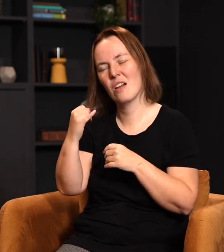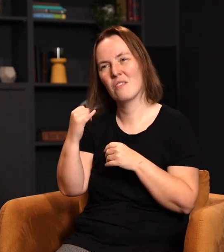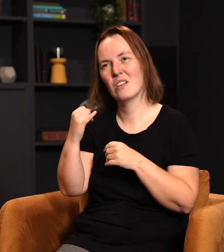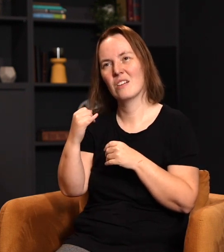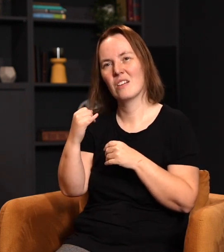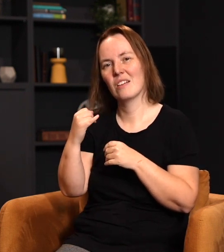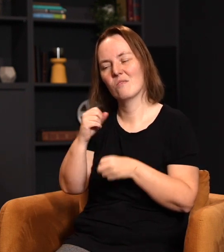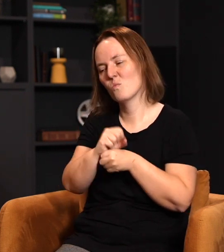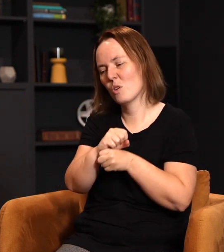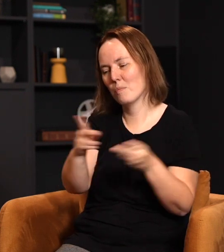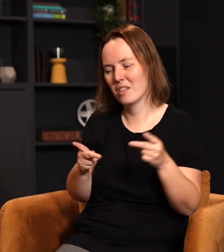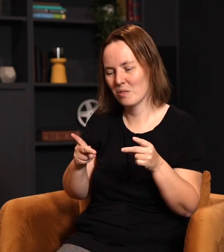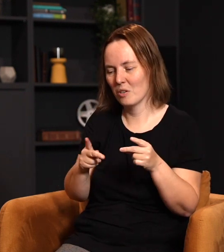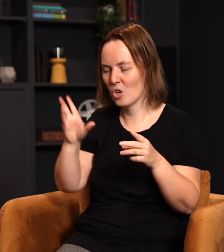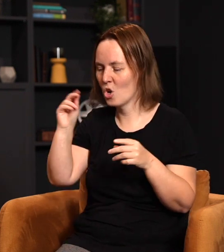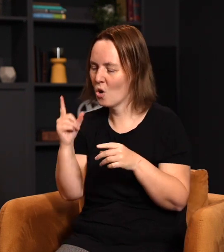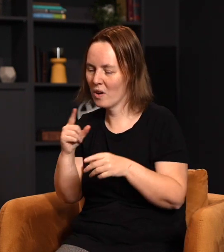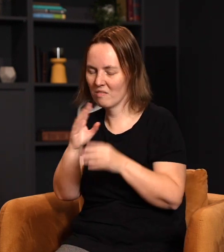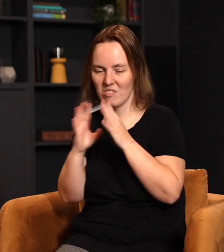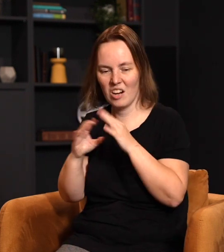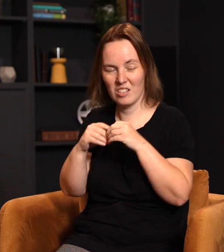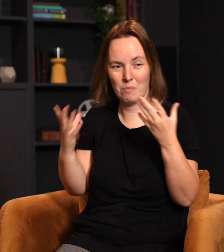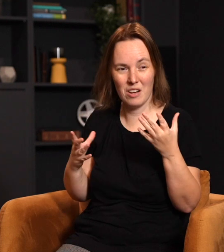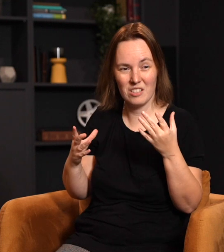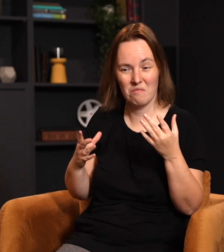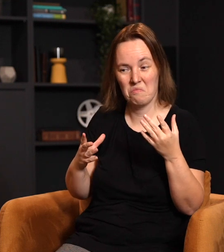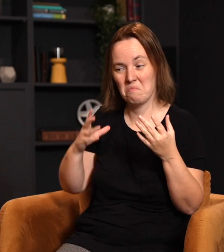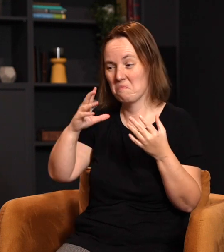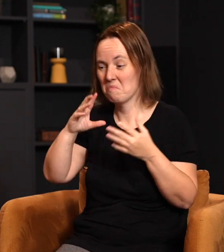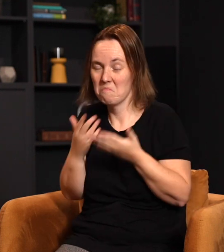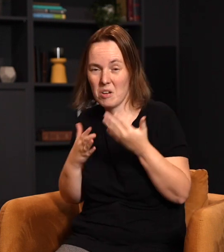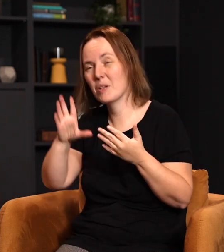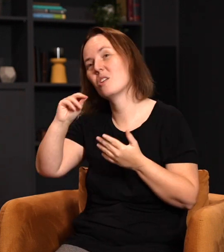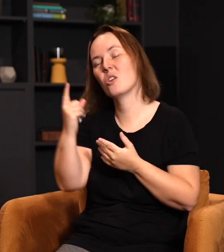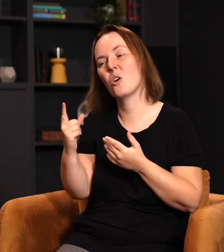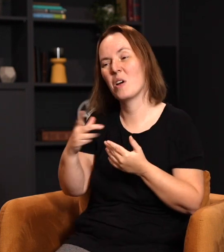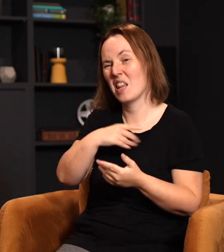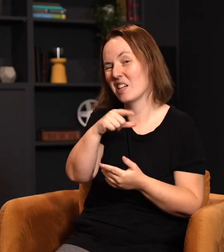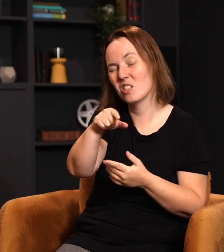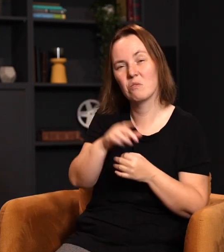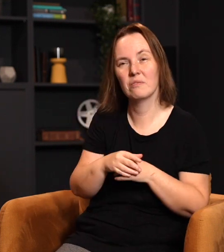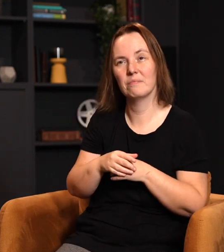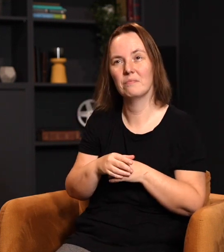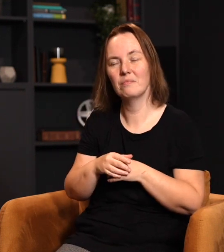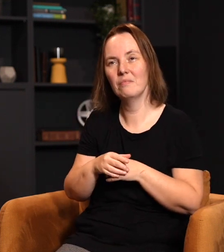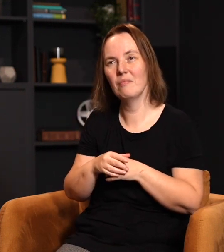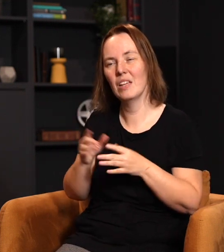in a workplace where nobody seems to talk much or maybe nobody even likes you, not for any particular reason. They just, you know, whatever's not a very close office environment. Friends, that